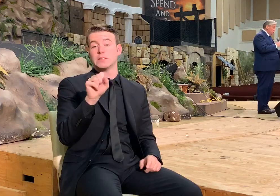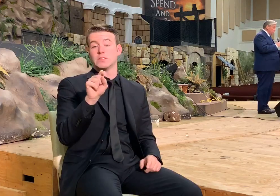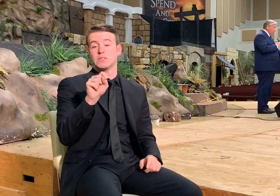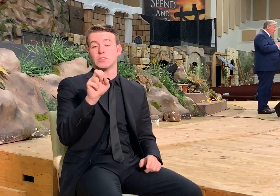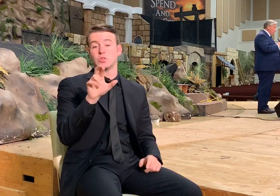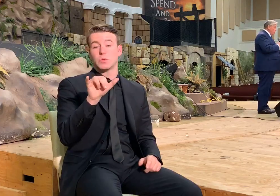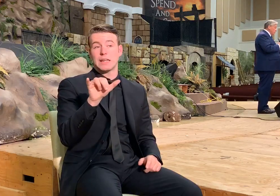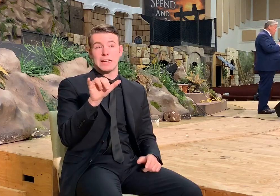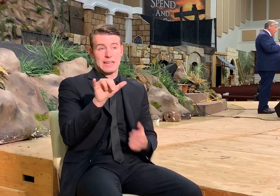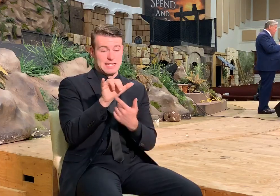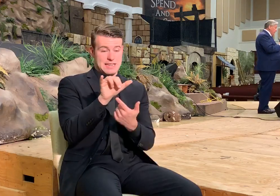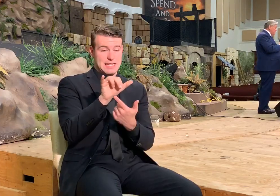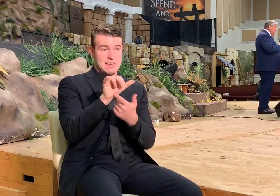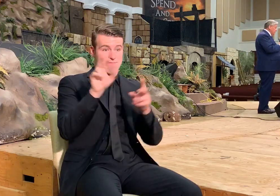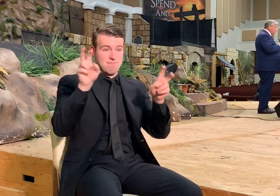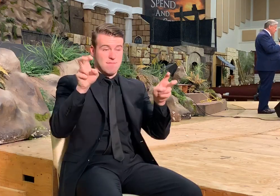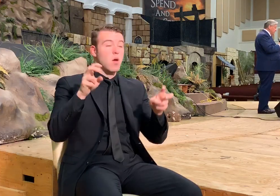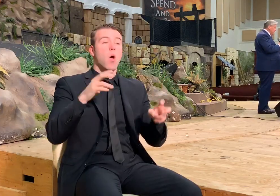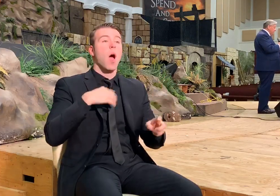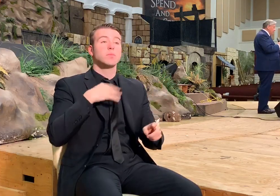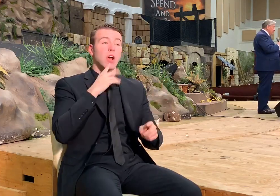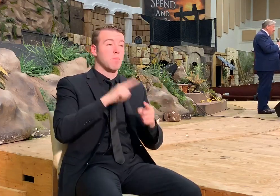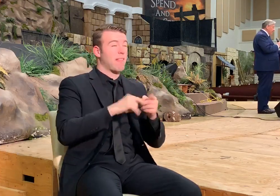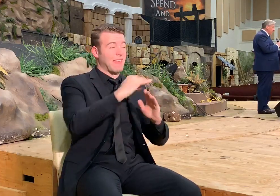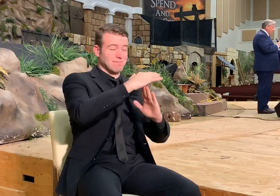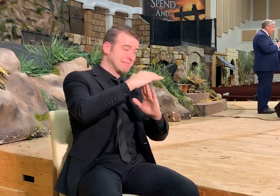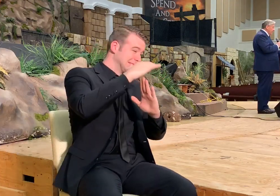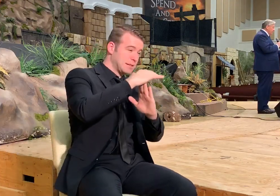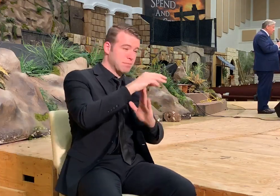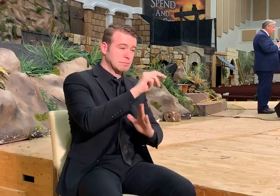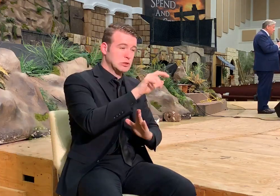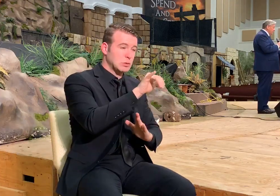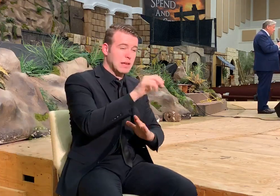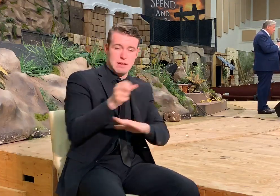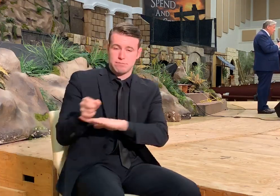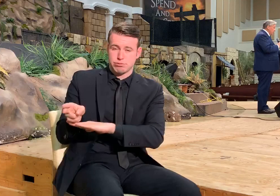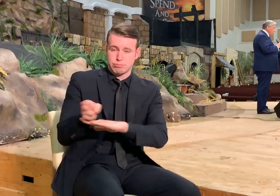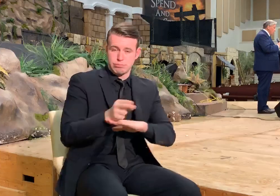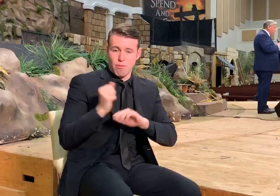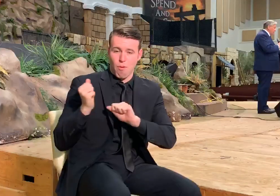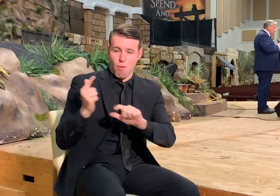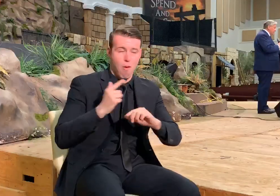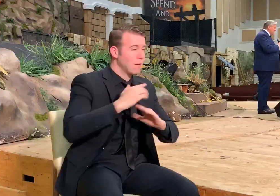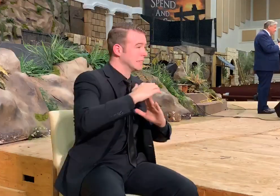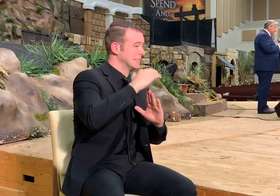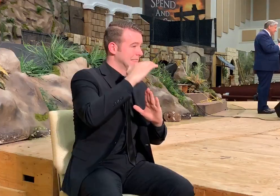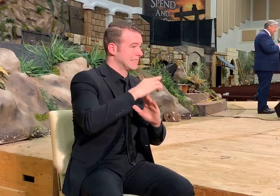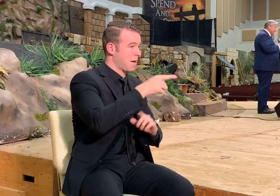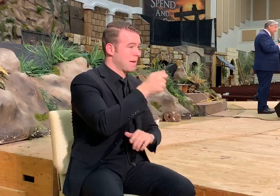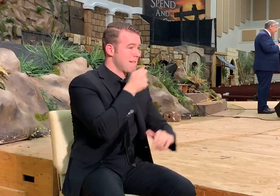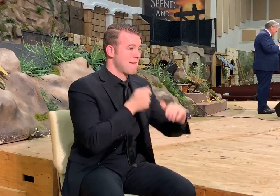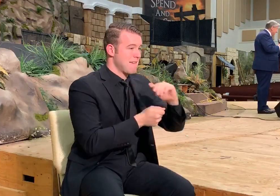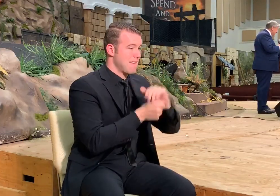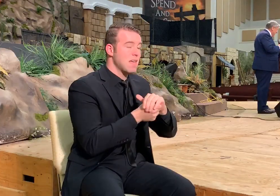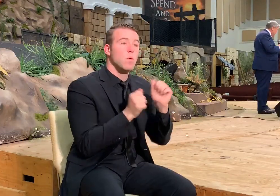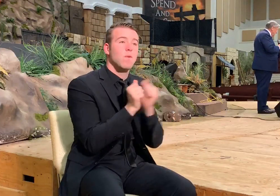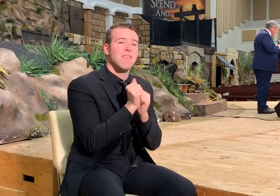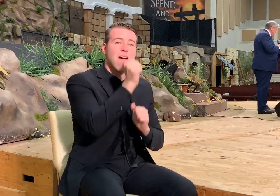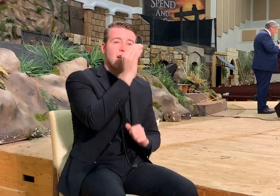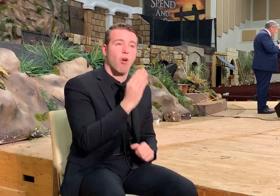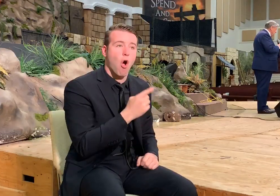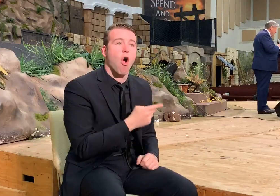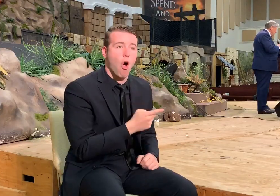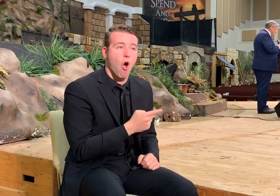all mysteries, we're talking about a mystery that is from the beginning of the world hath been hid in God.